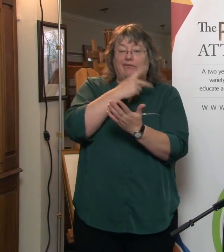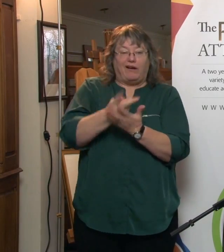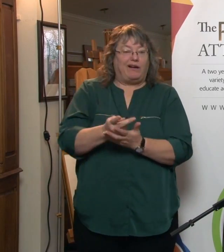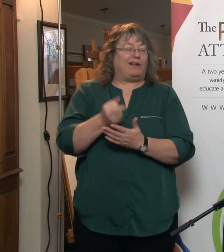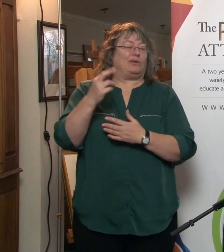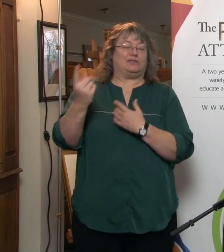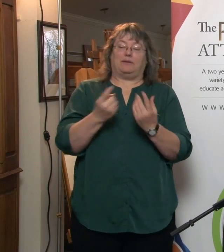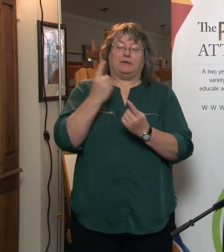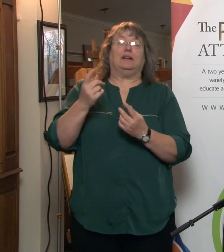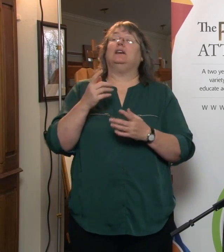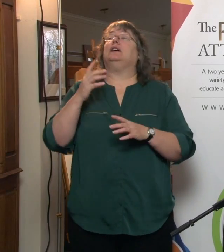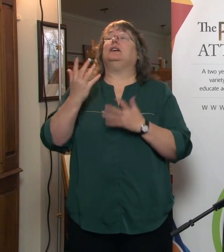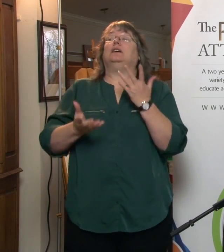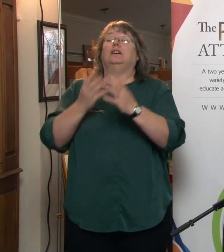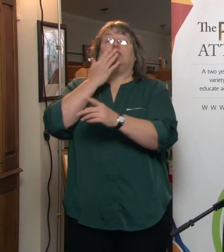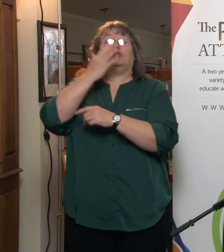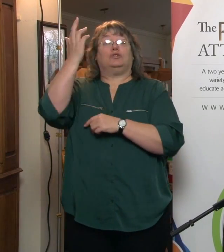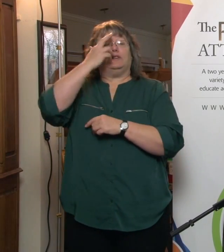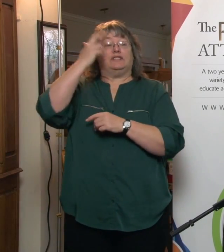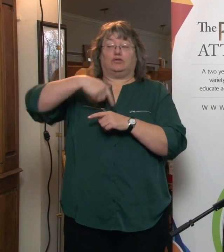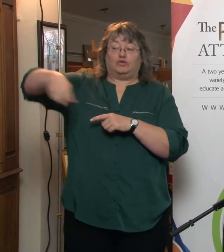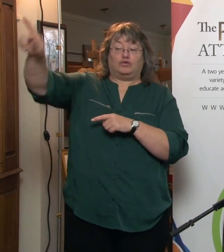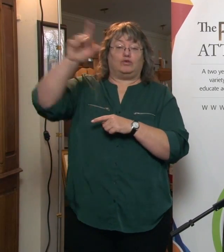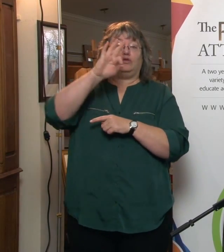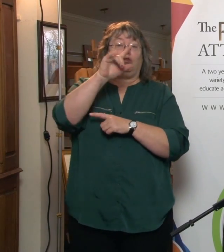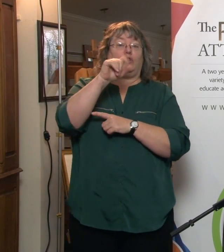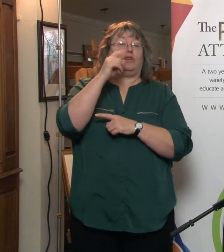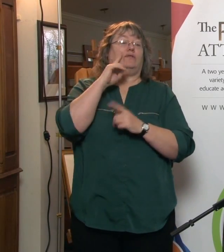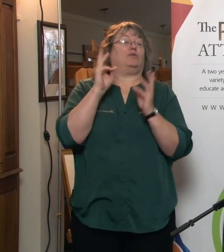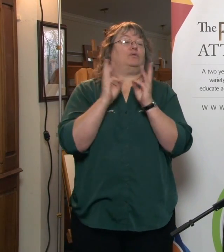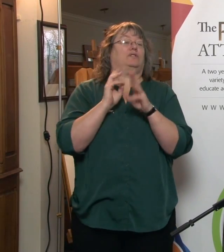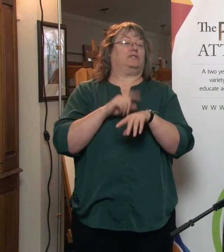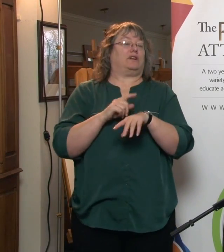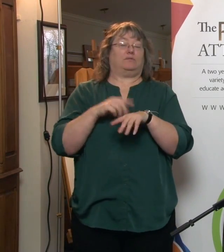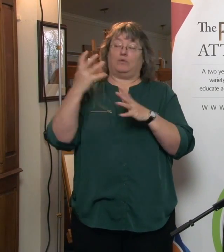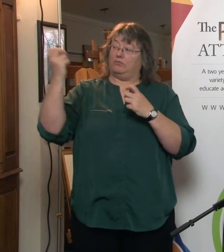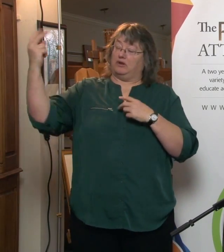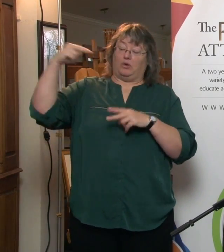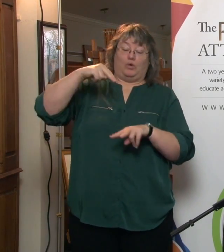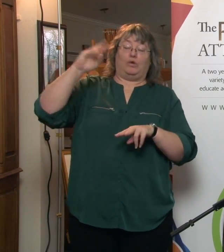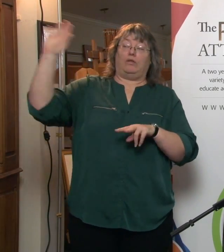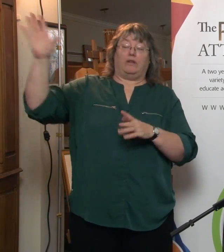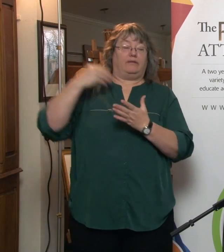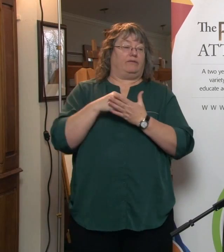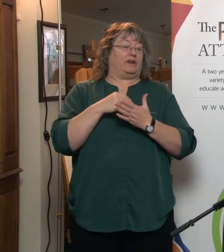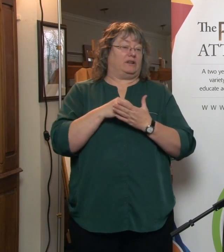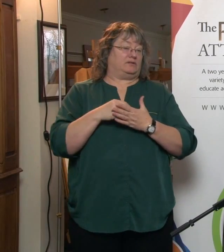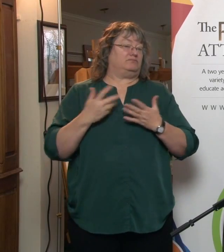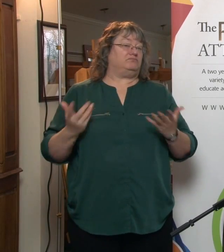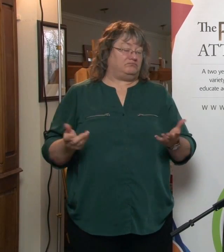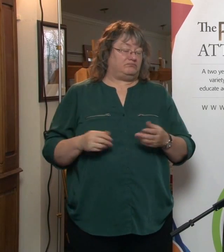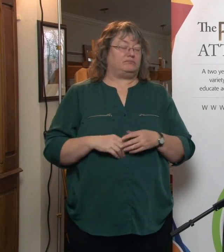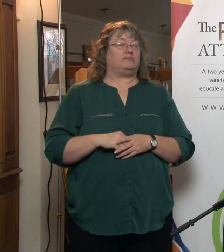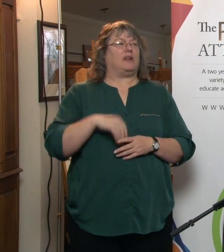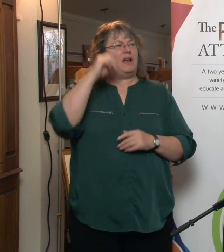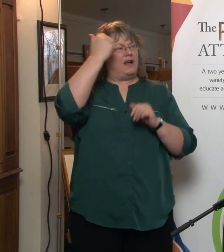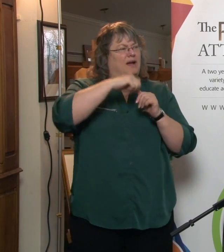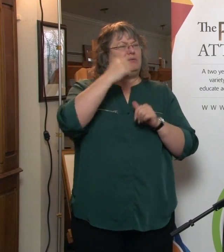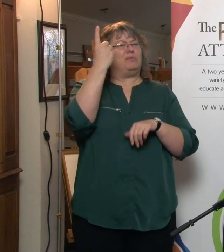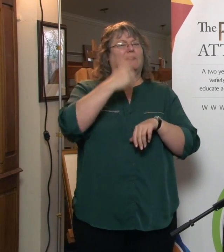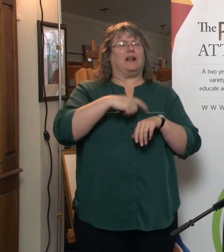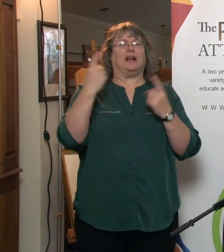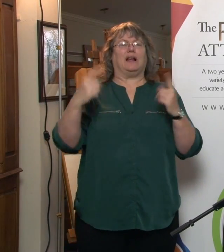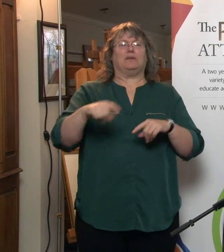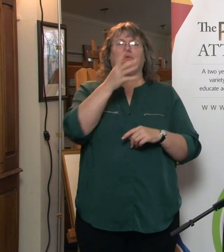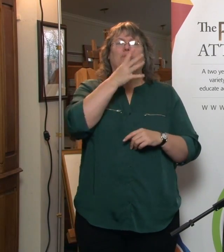Sometimes it's for a great reason. Like, they're going to Florida for the winter, and they want us to look after their finances. Sometimes we had a woman call once to the